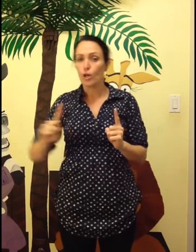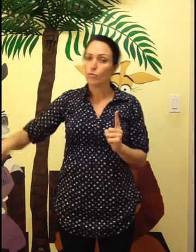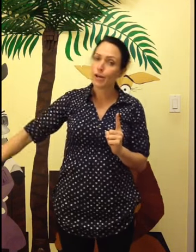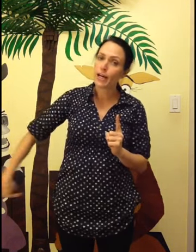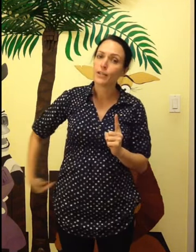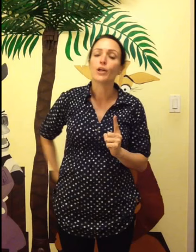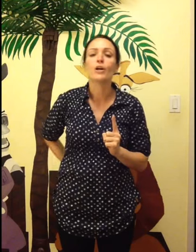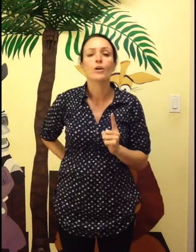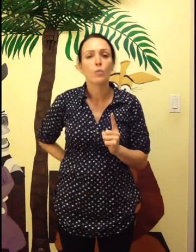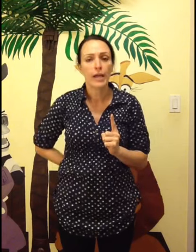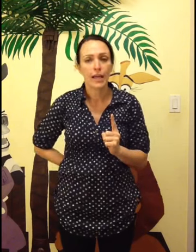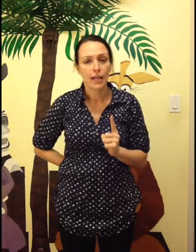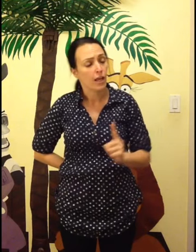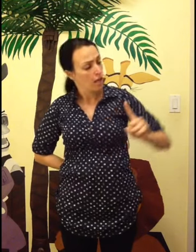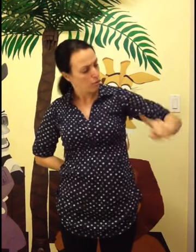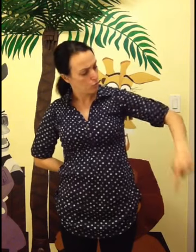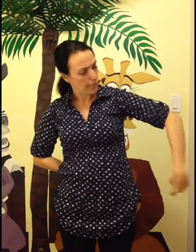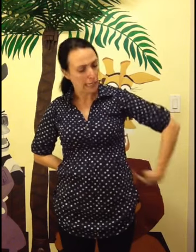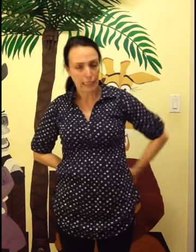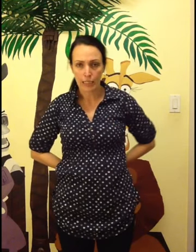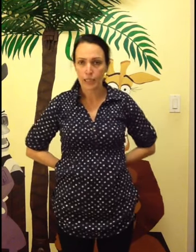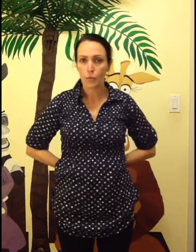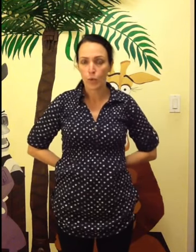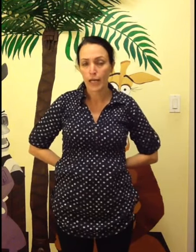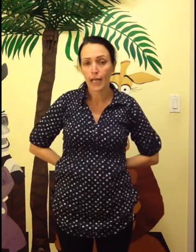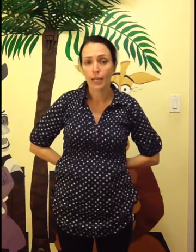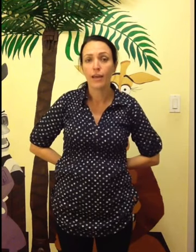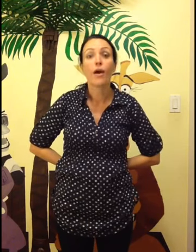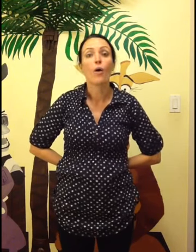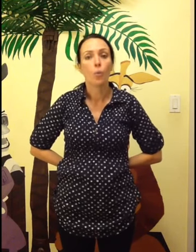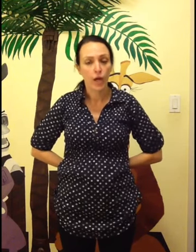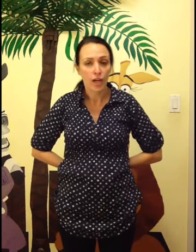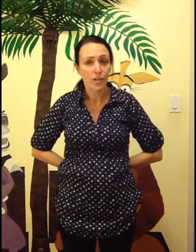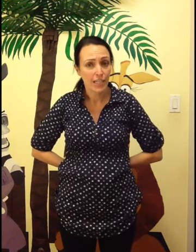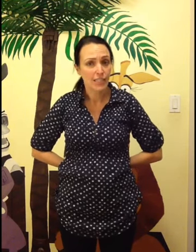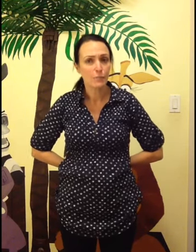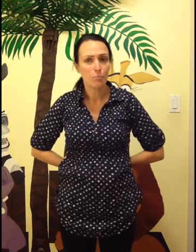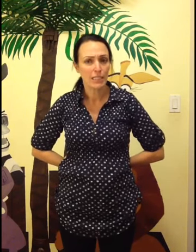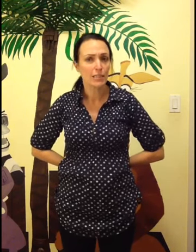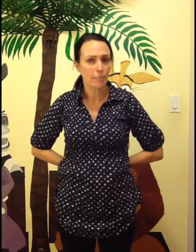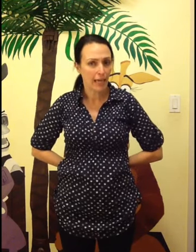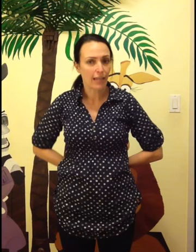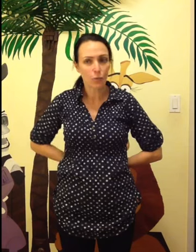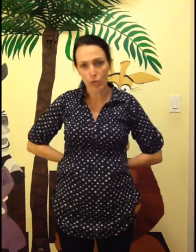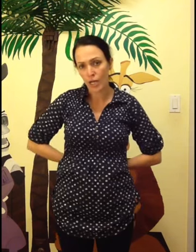run away run away where is middleman where